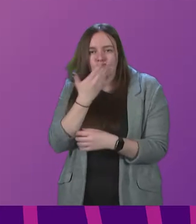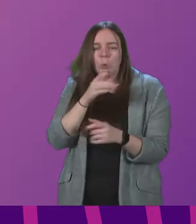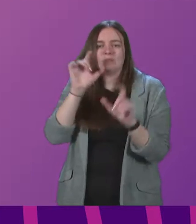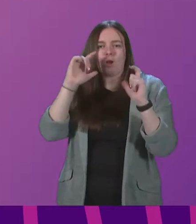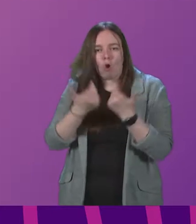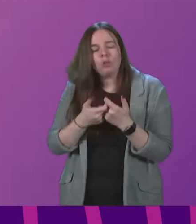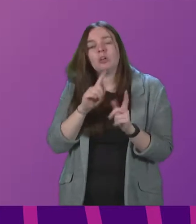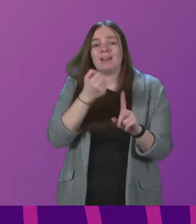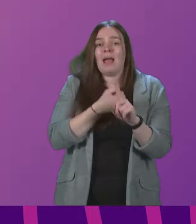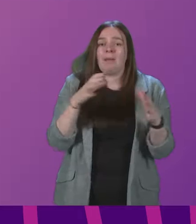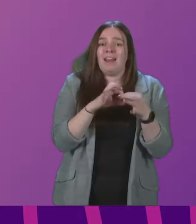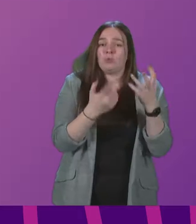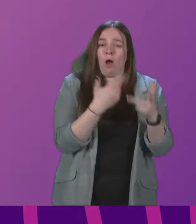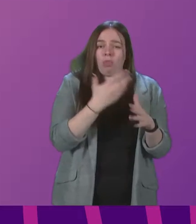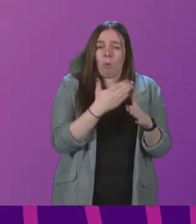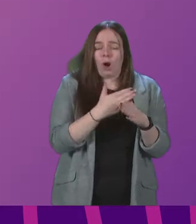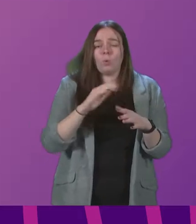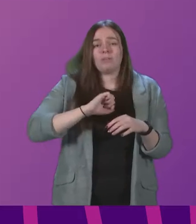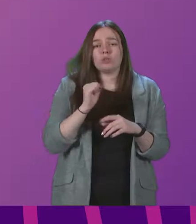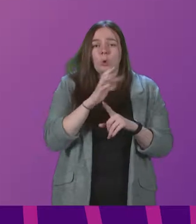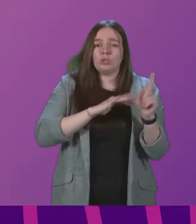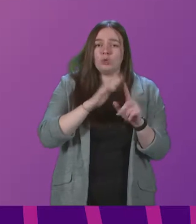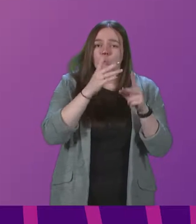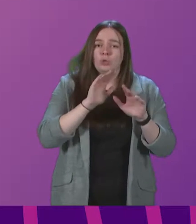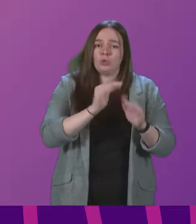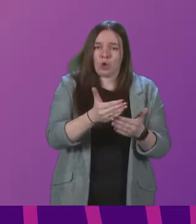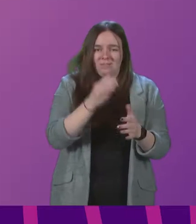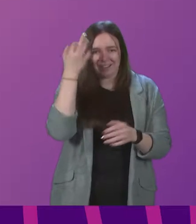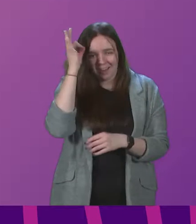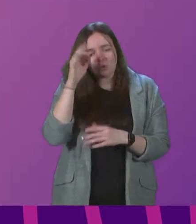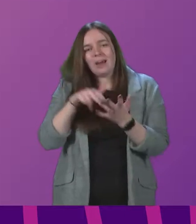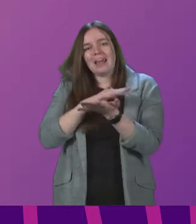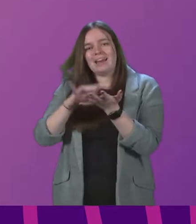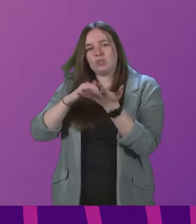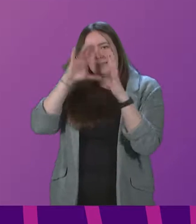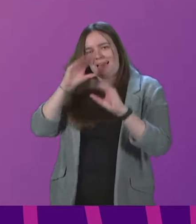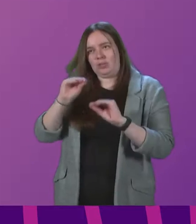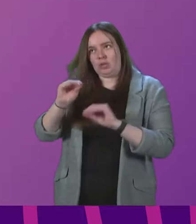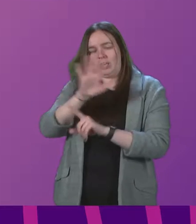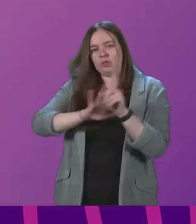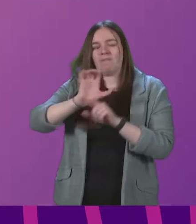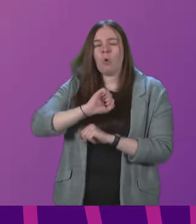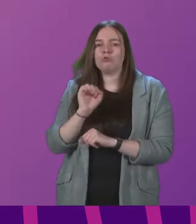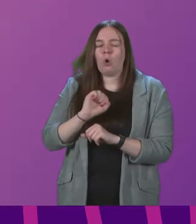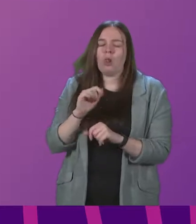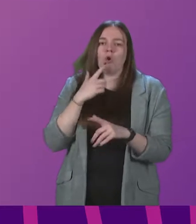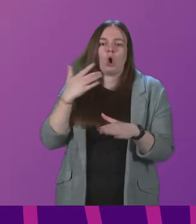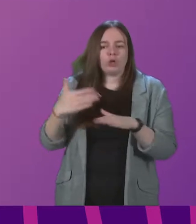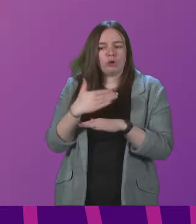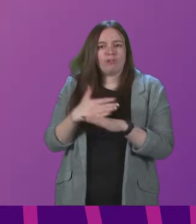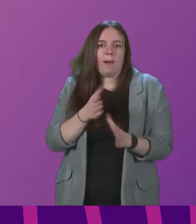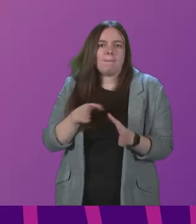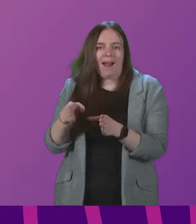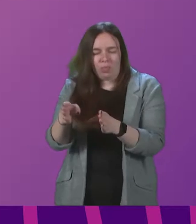links to other work we're doing with the Scottish Social Services Council and NHS Education for Scotland on career pathways